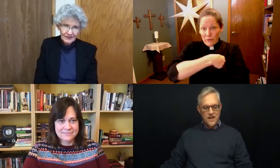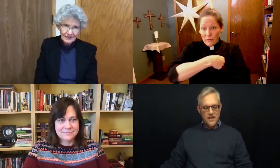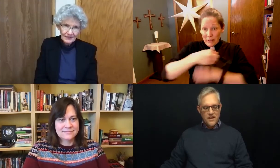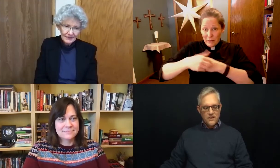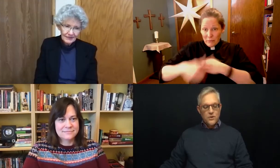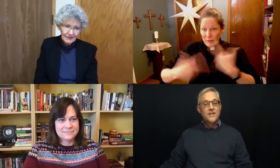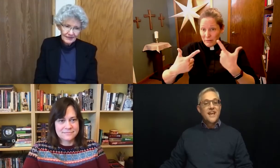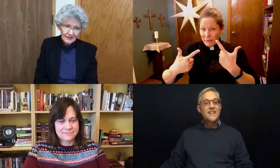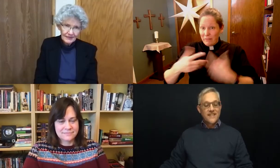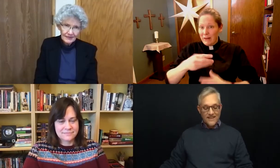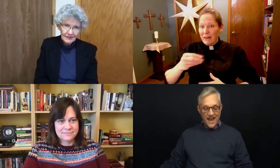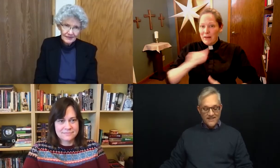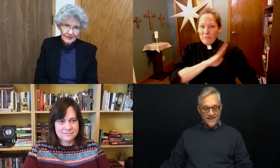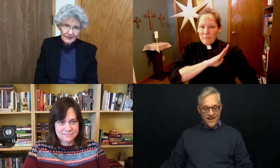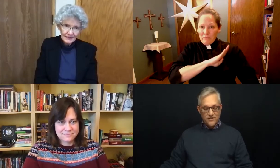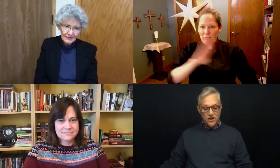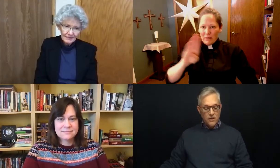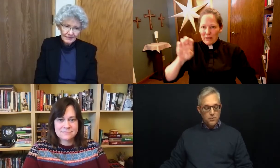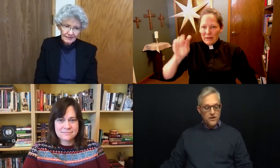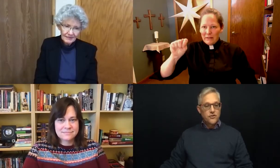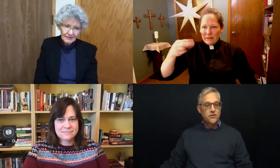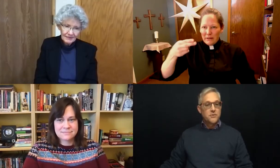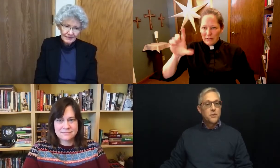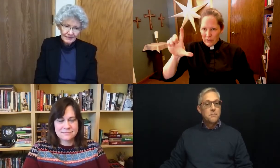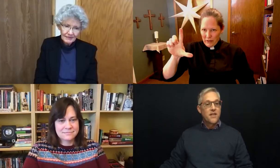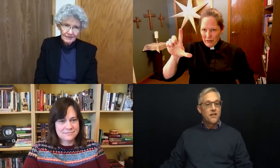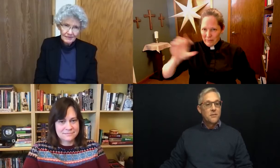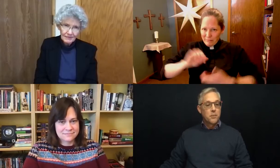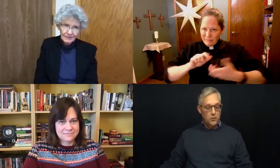So today is the last day of sharing preachers between Bethel and Bold.